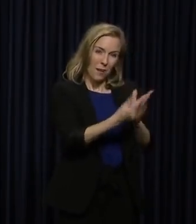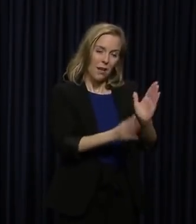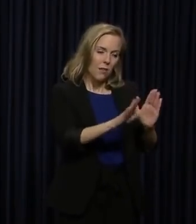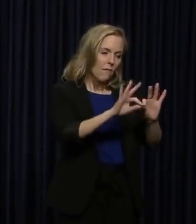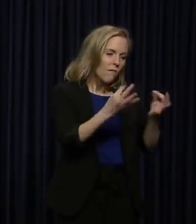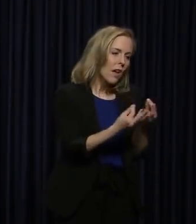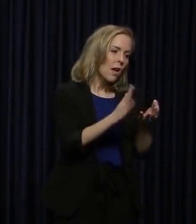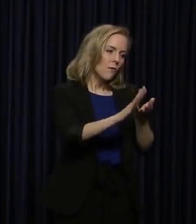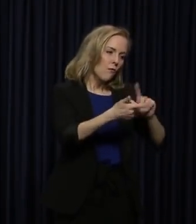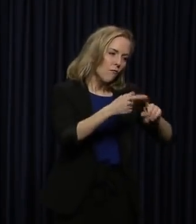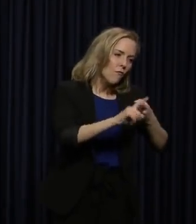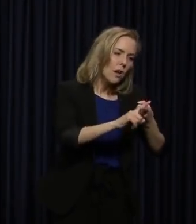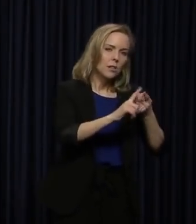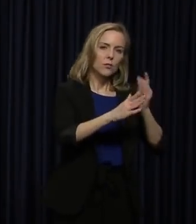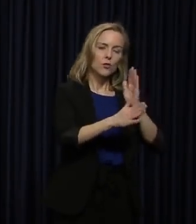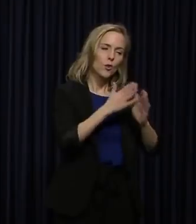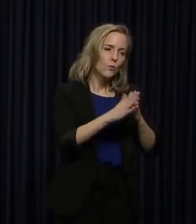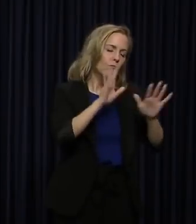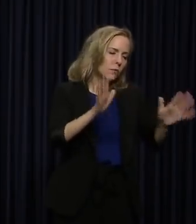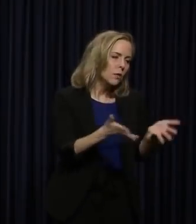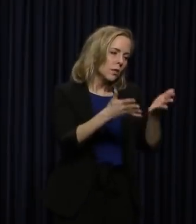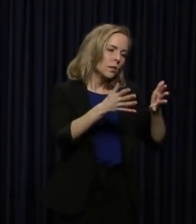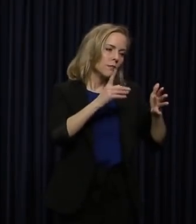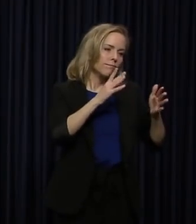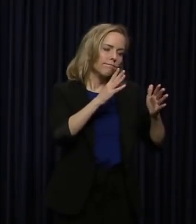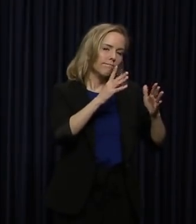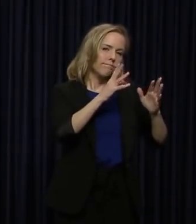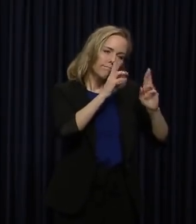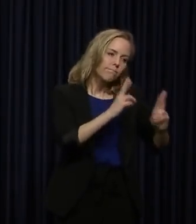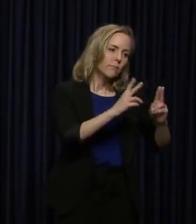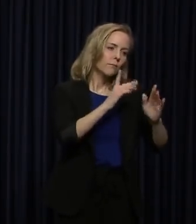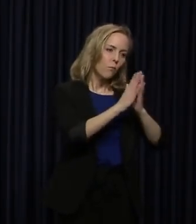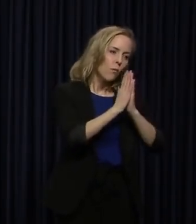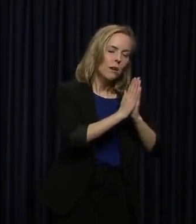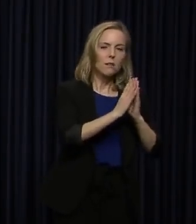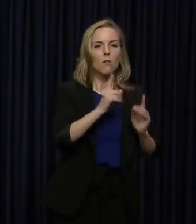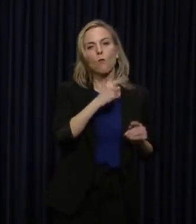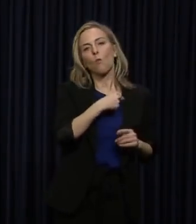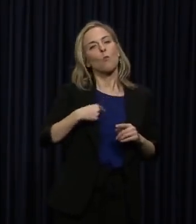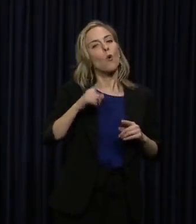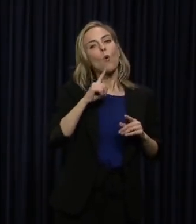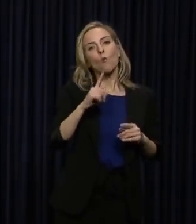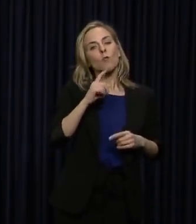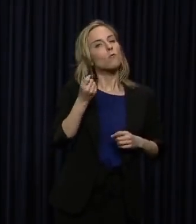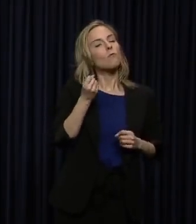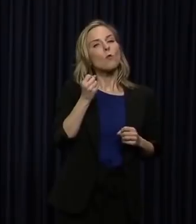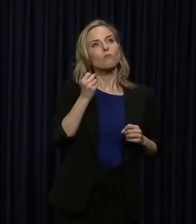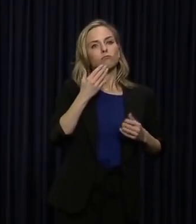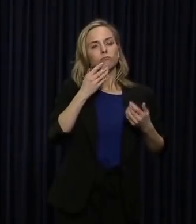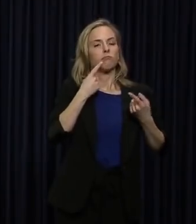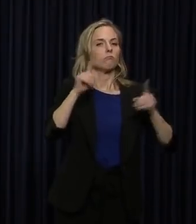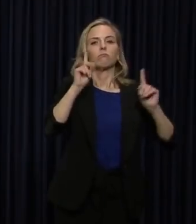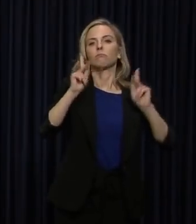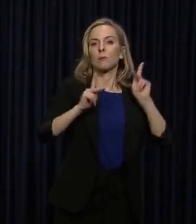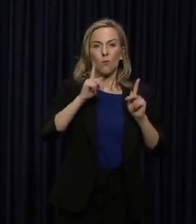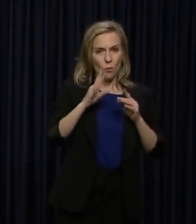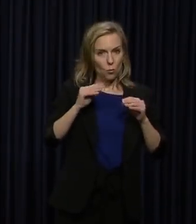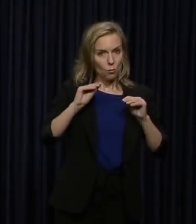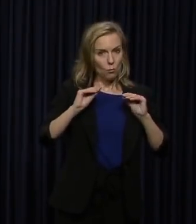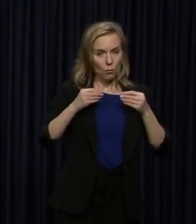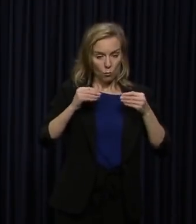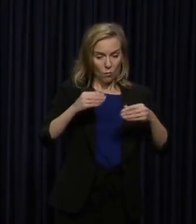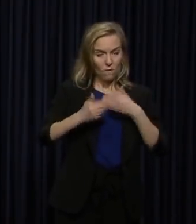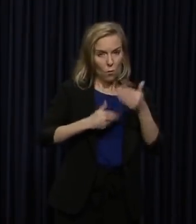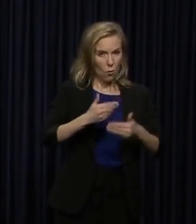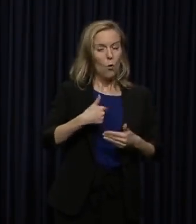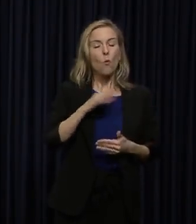community in our thoughts and prayers. We are a resilient people. We will move forward. We will get through this. But